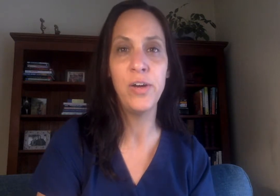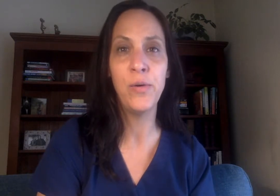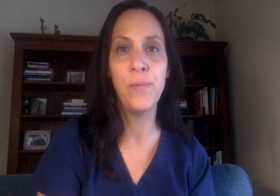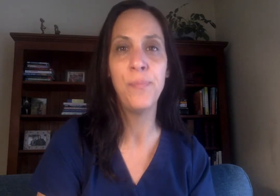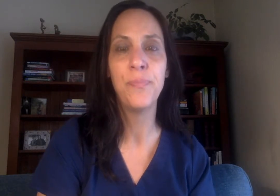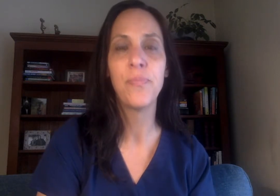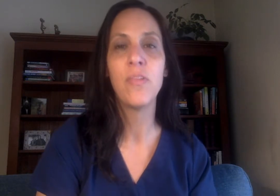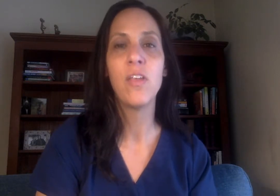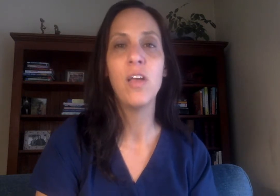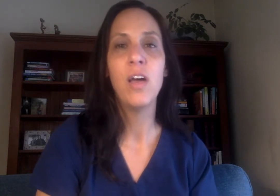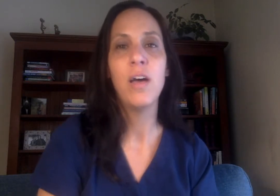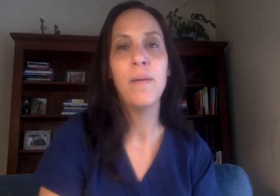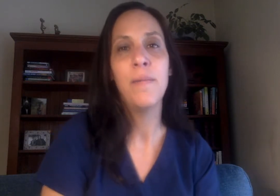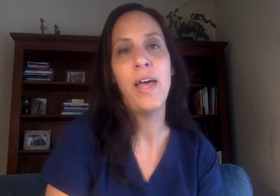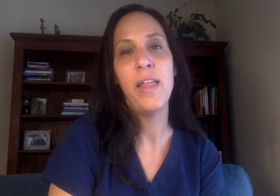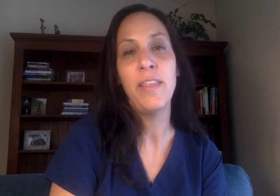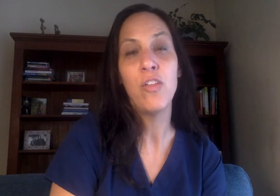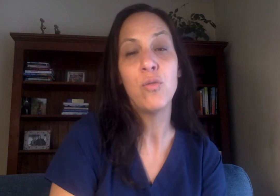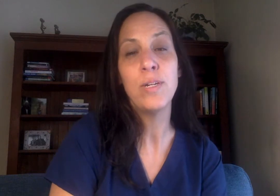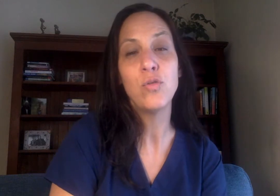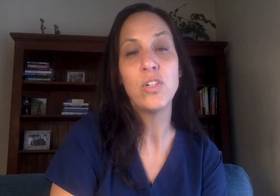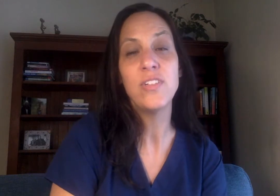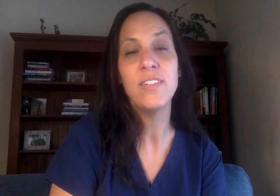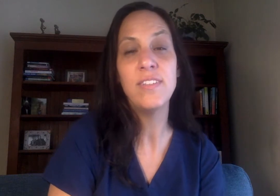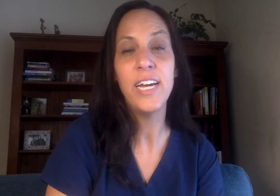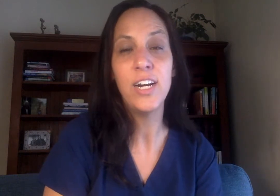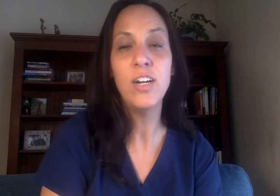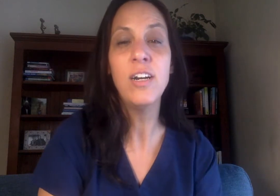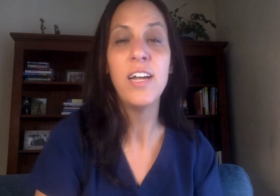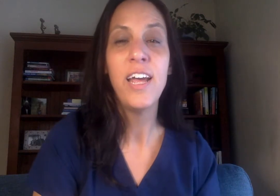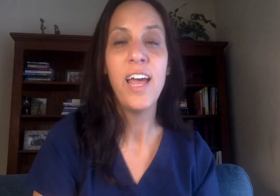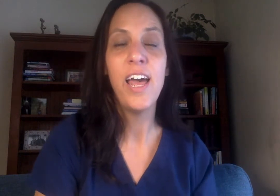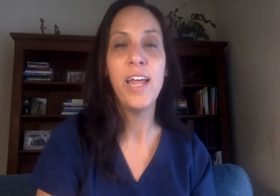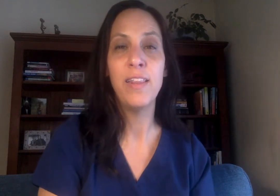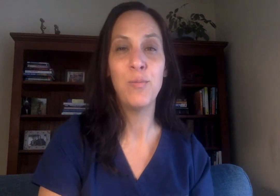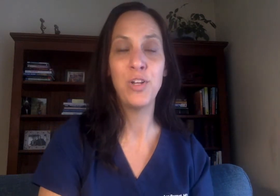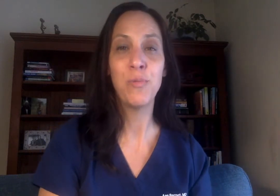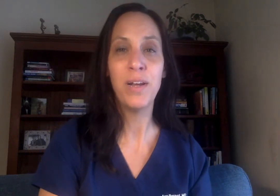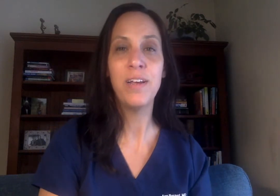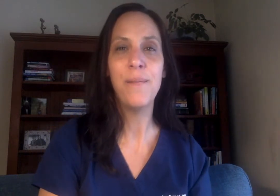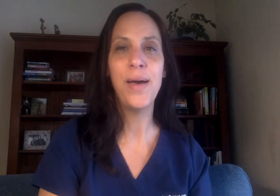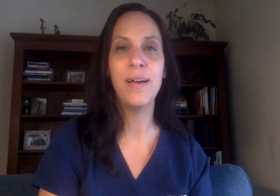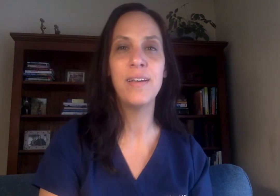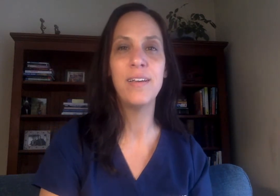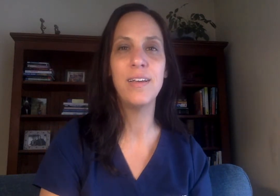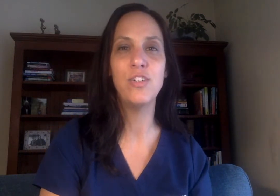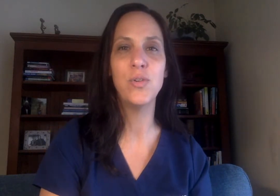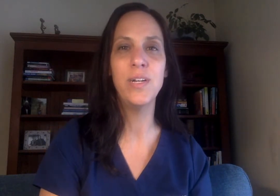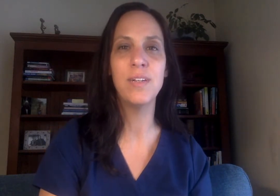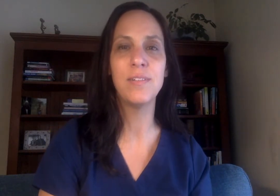and the other resources there and then when you're ready come back and join us.